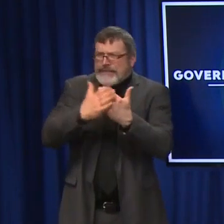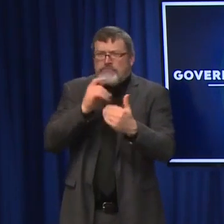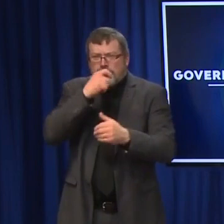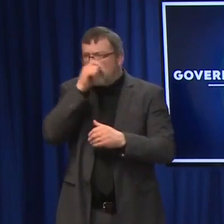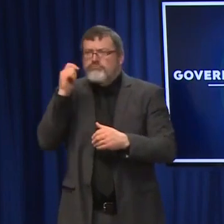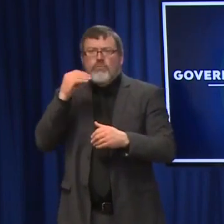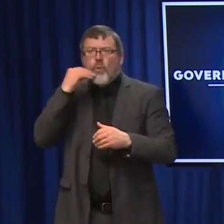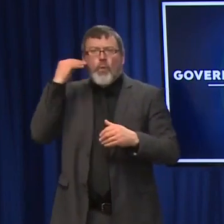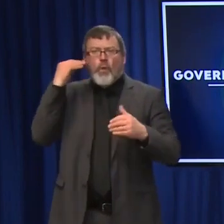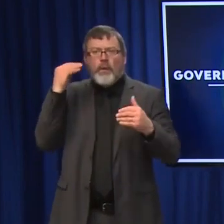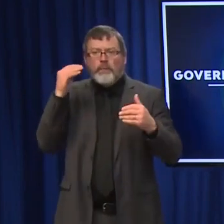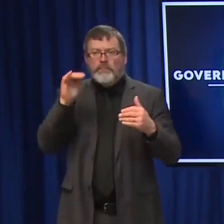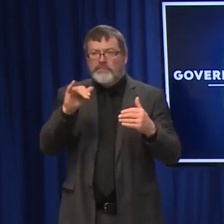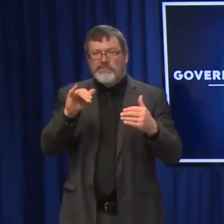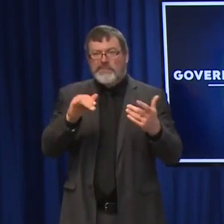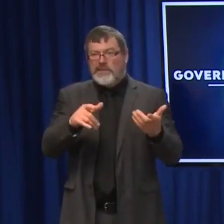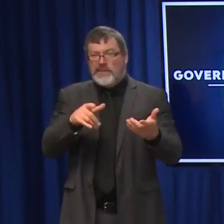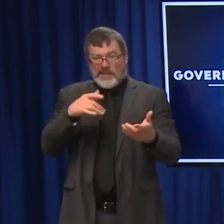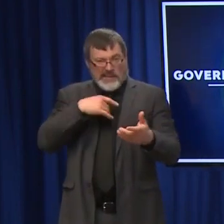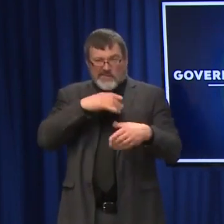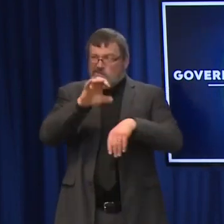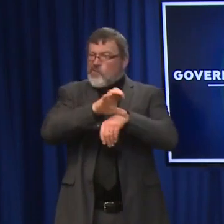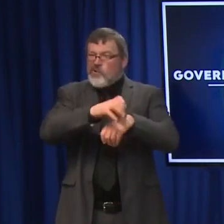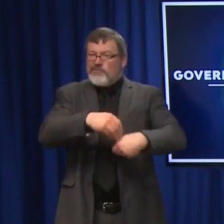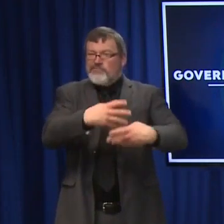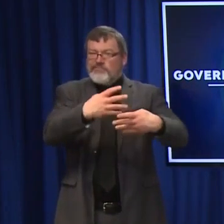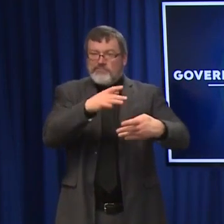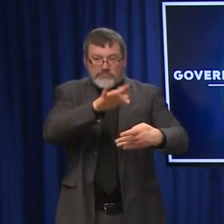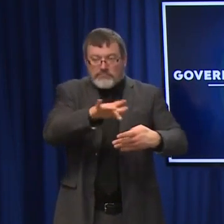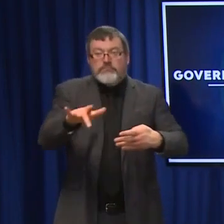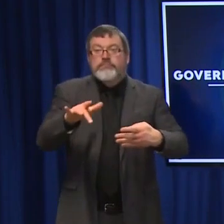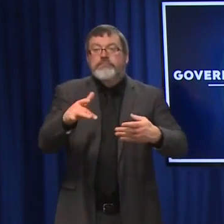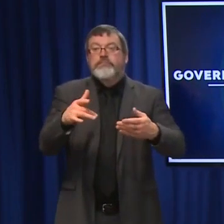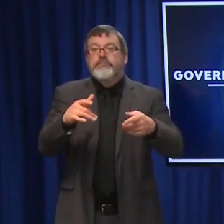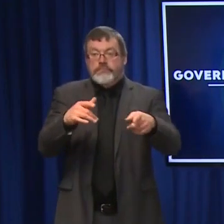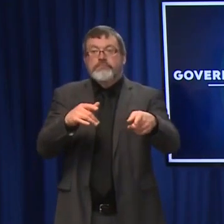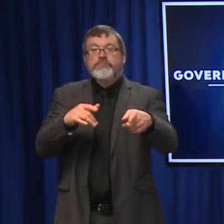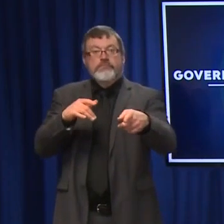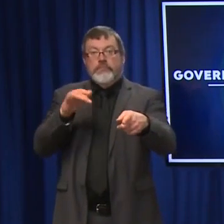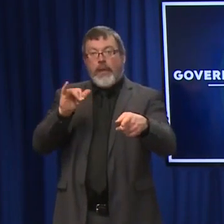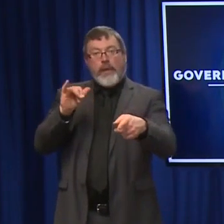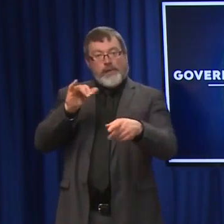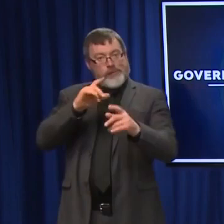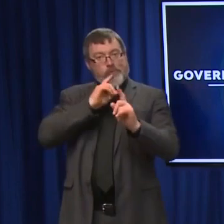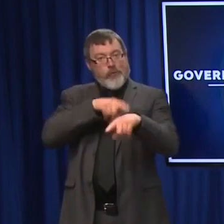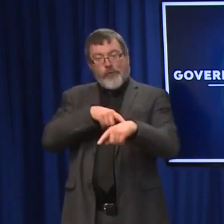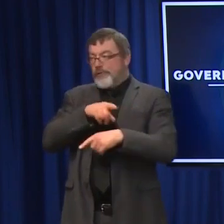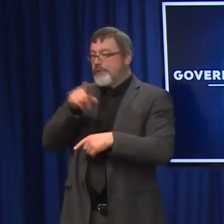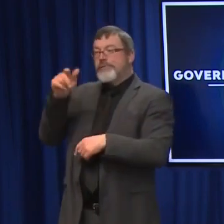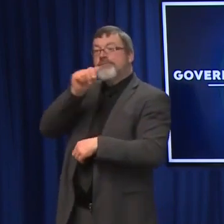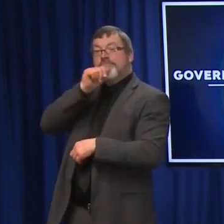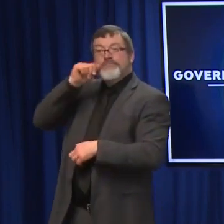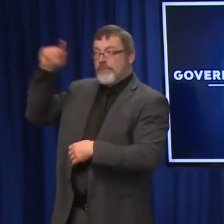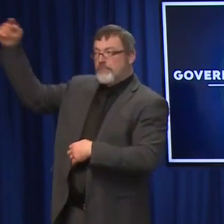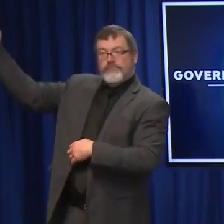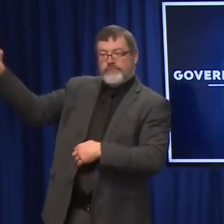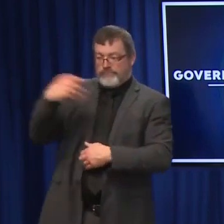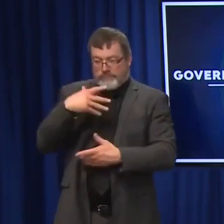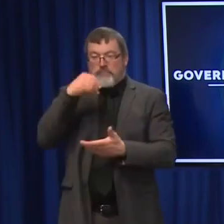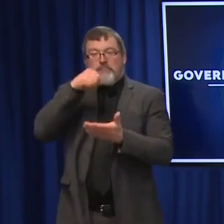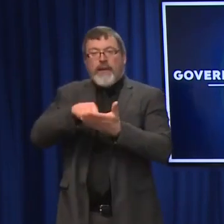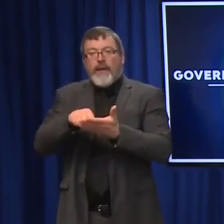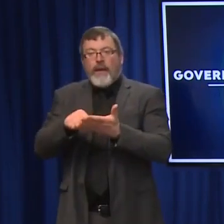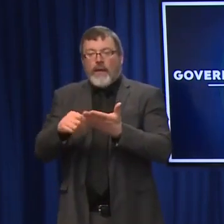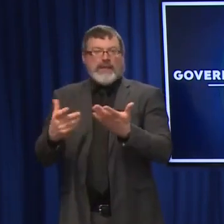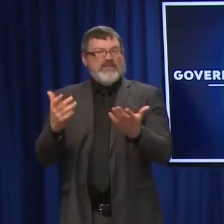Amazon was dropping tests off right at their doorstep. Clearly, what New Hampshire did was a very good example. The